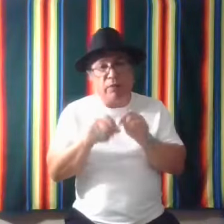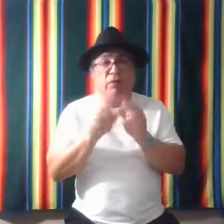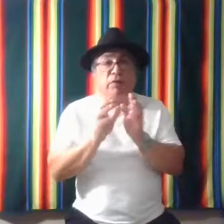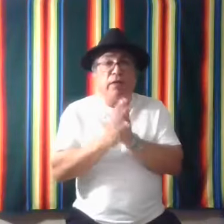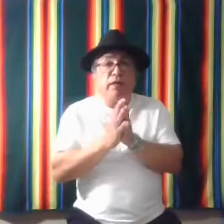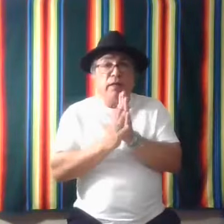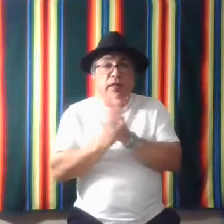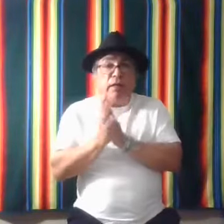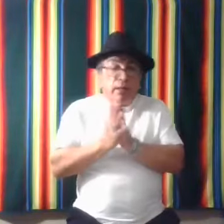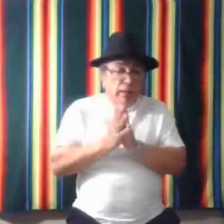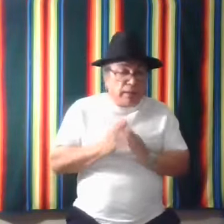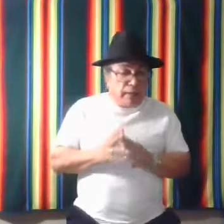would do that. Now.